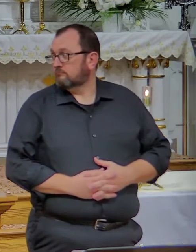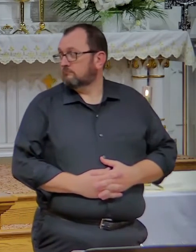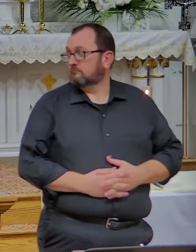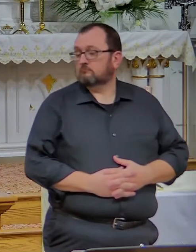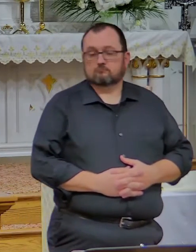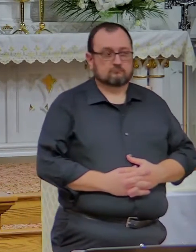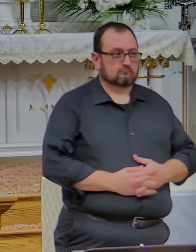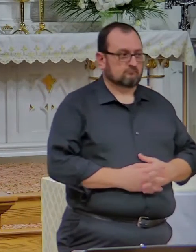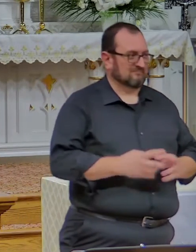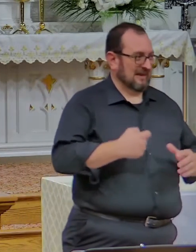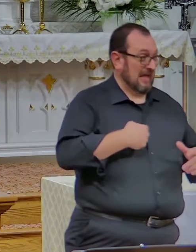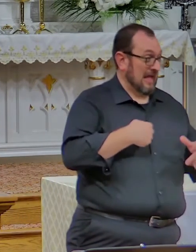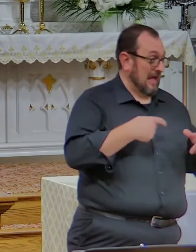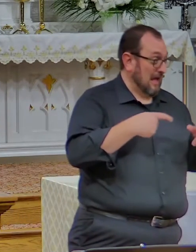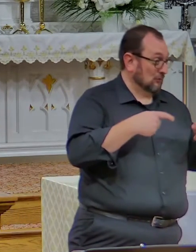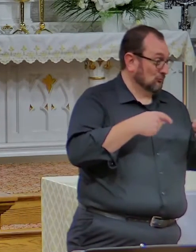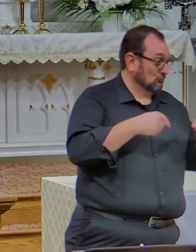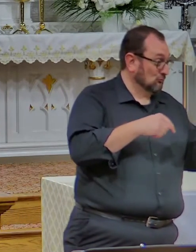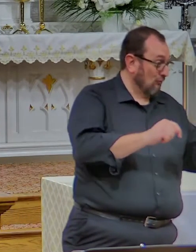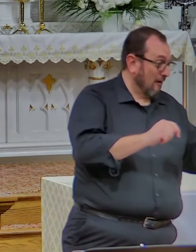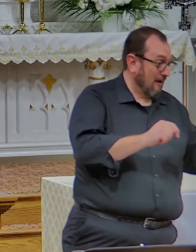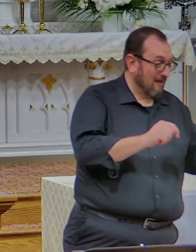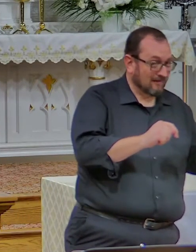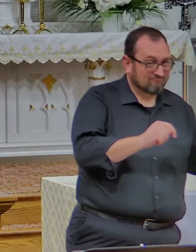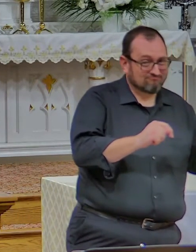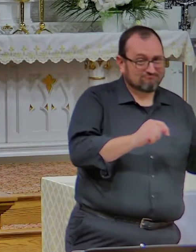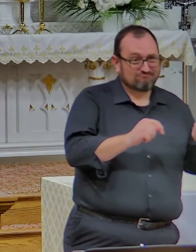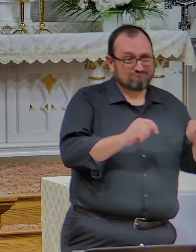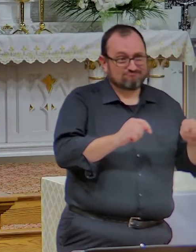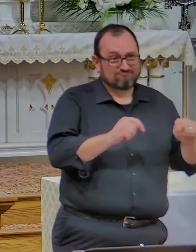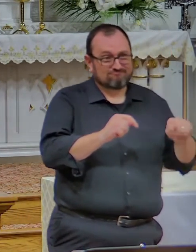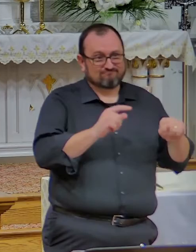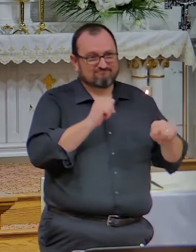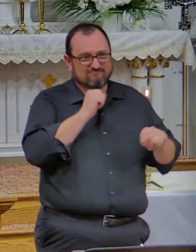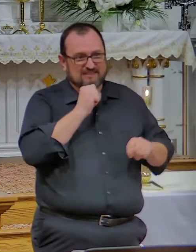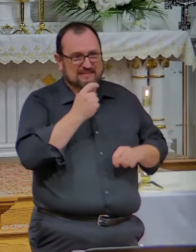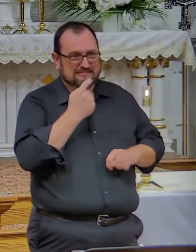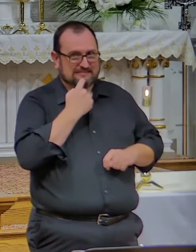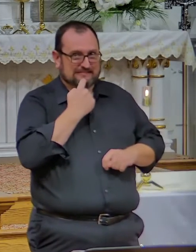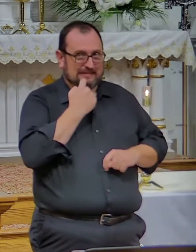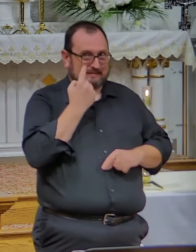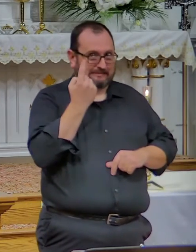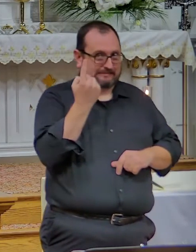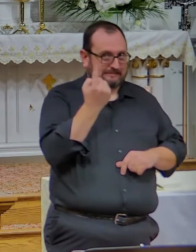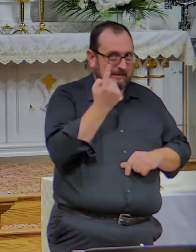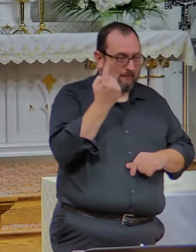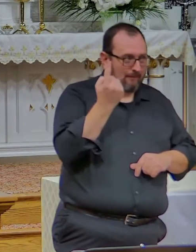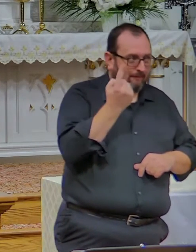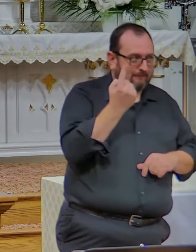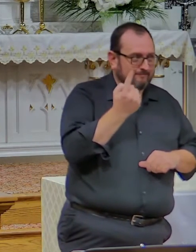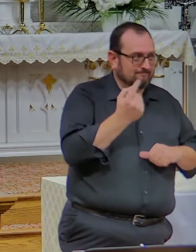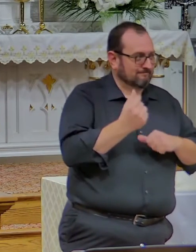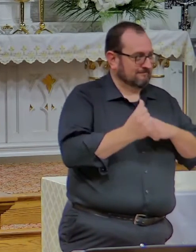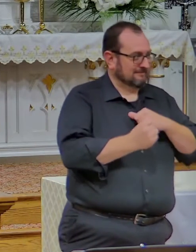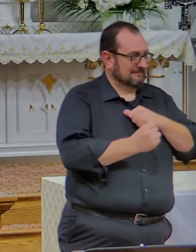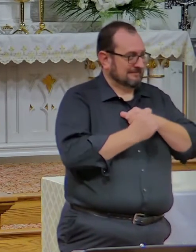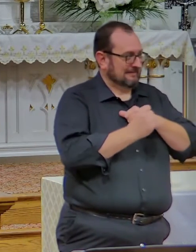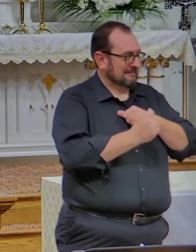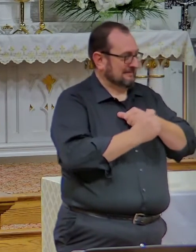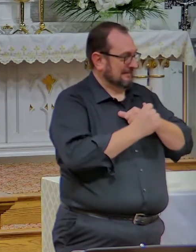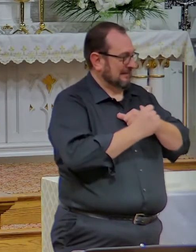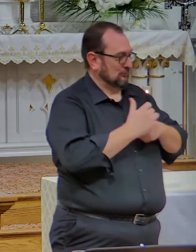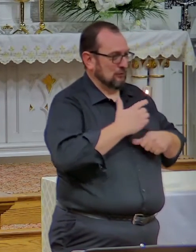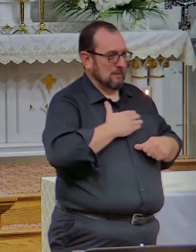I'll try not to say anything that would endanger my diocesan